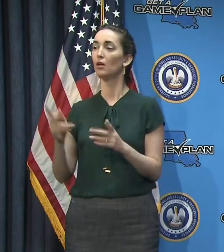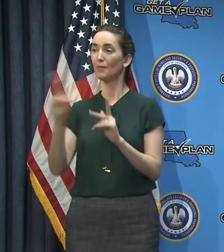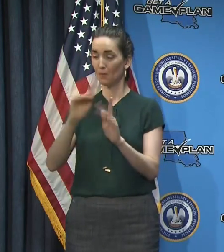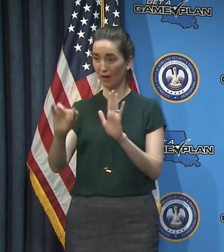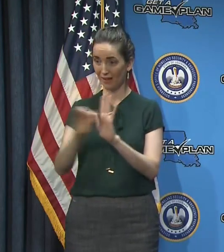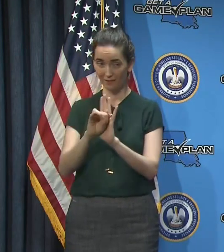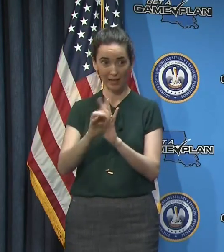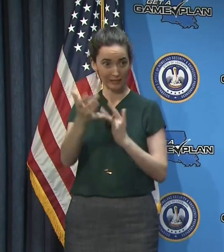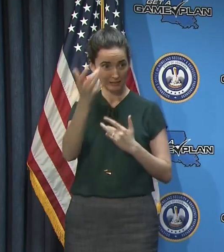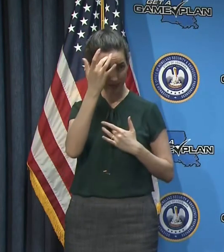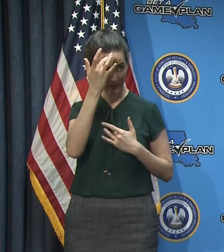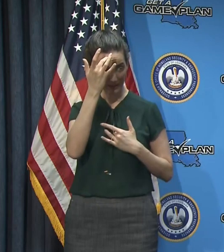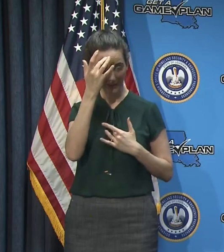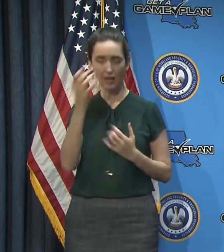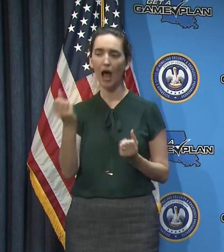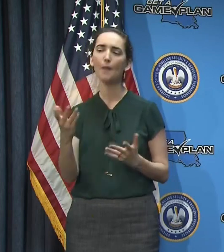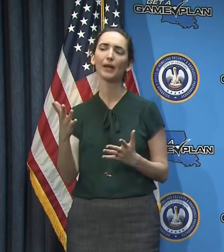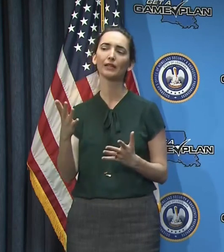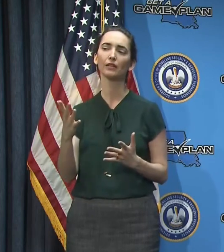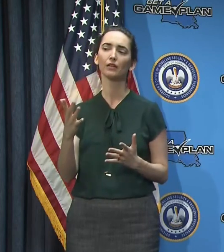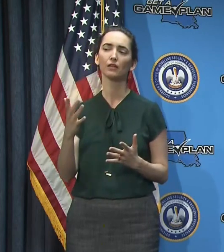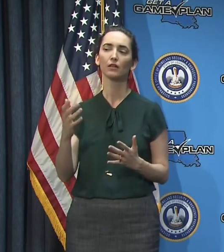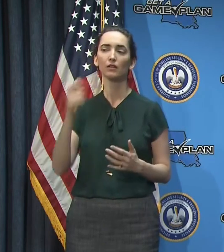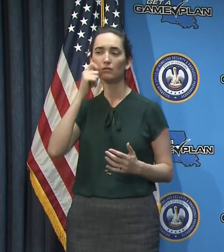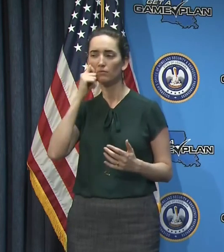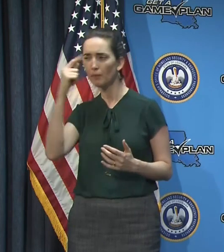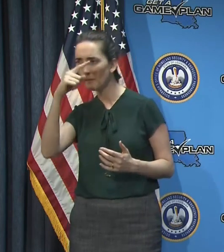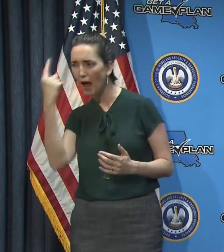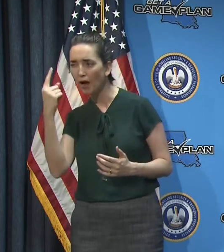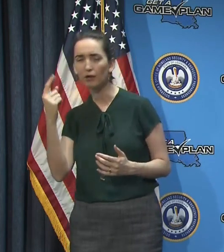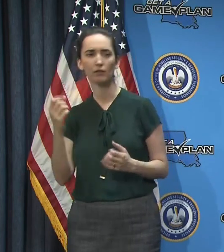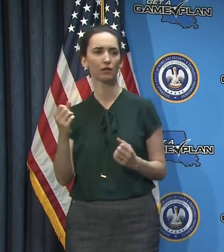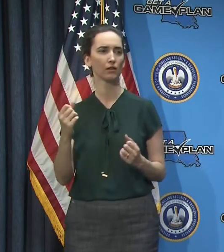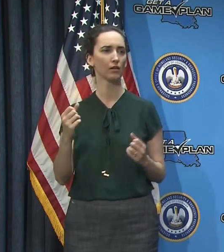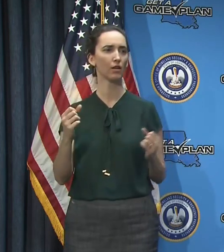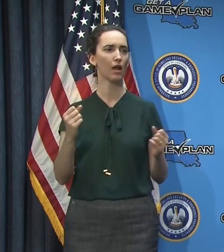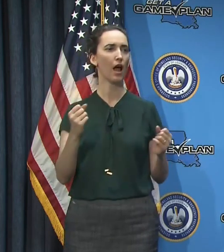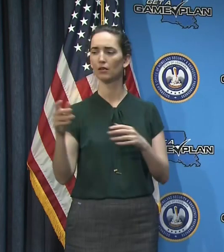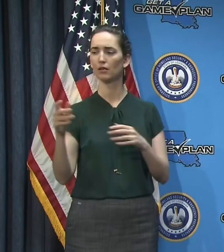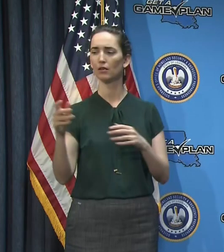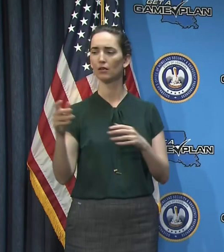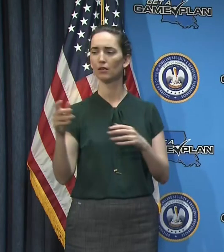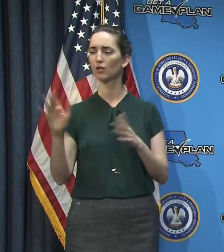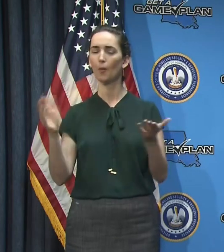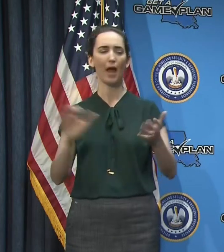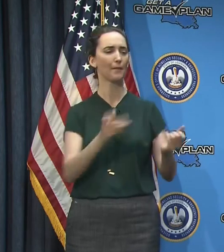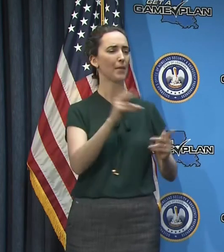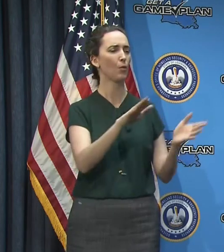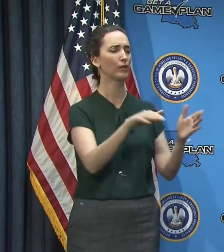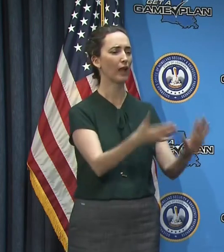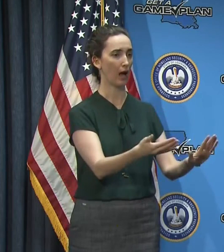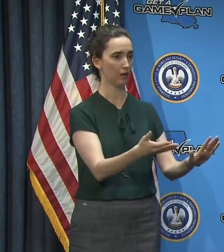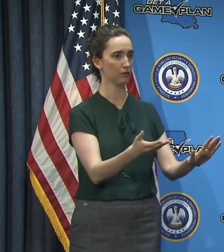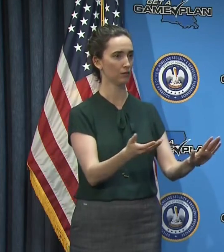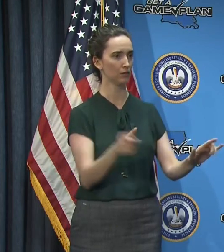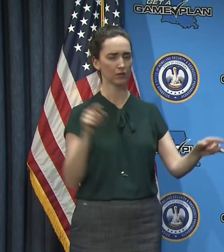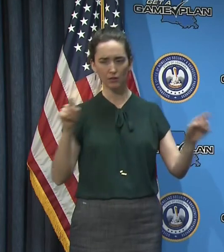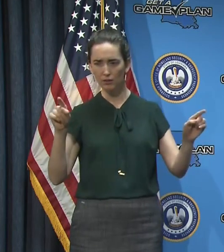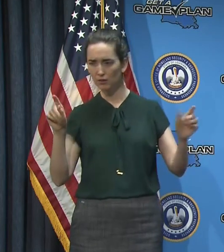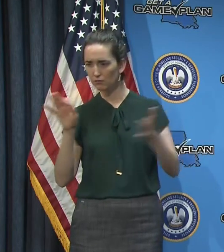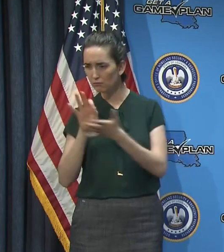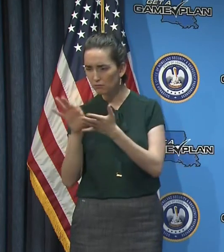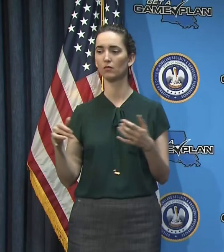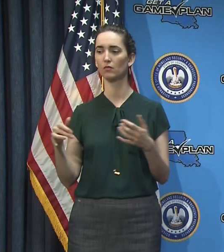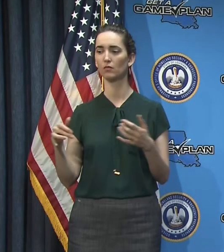cases, for example, are African-American and then compare that or contrast it to the percentage of deaths from COVID-19 who are African